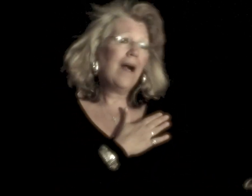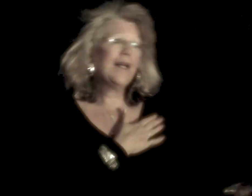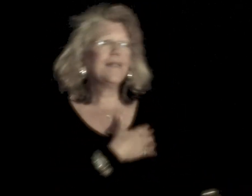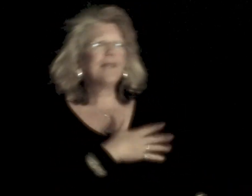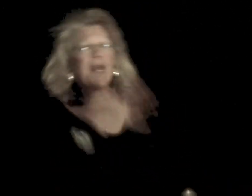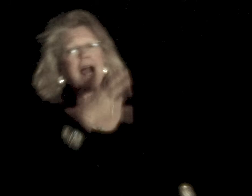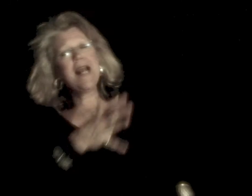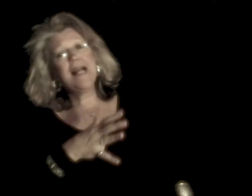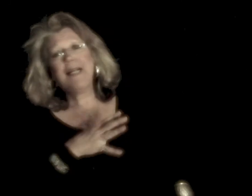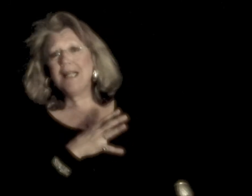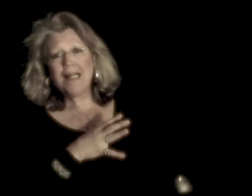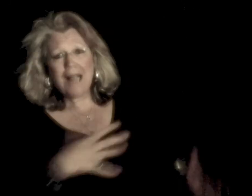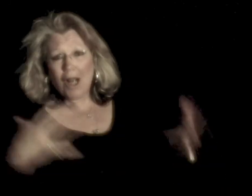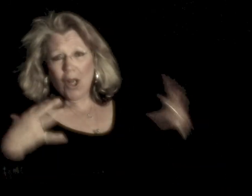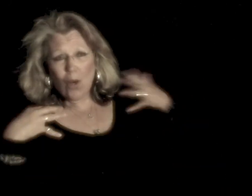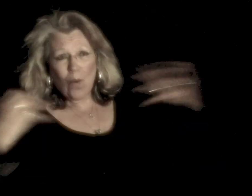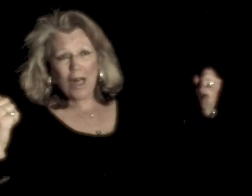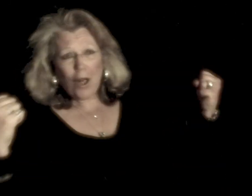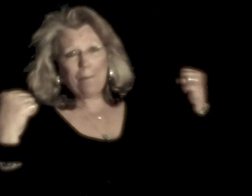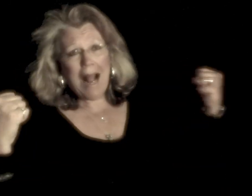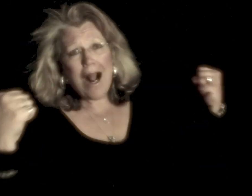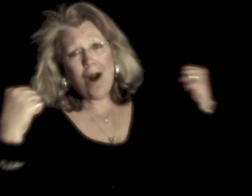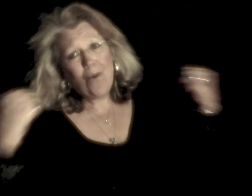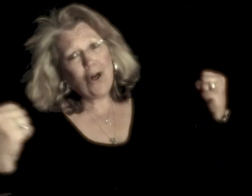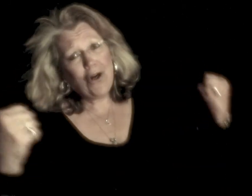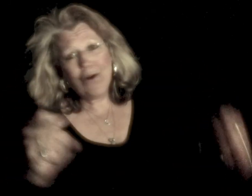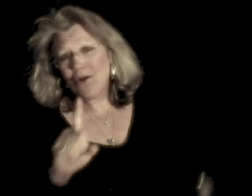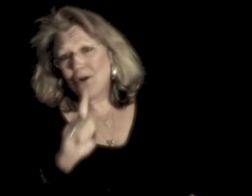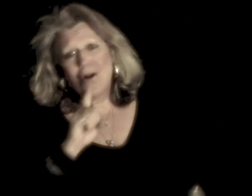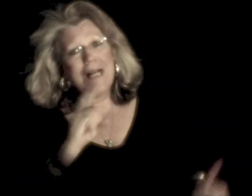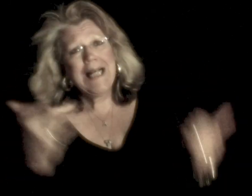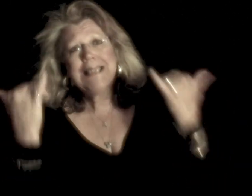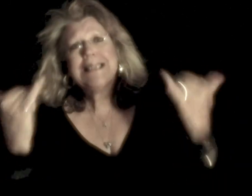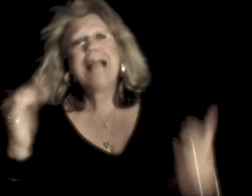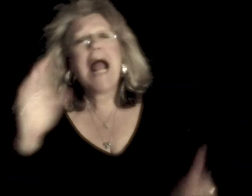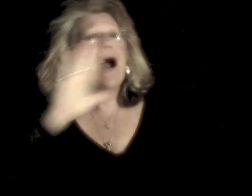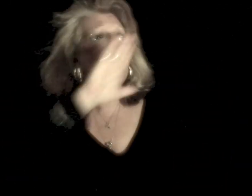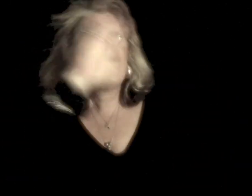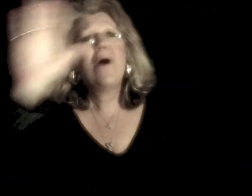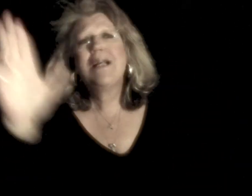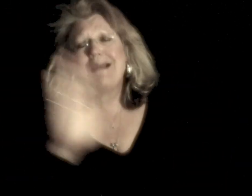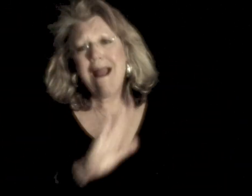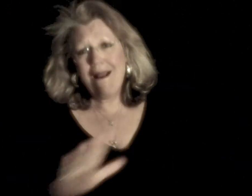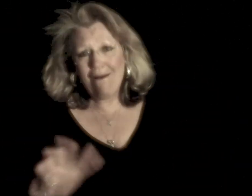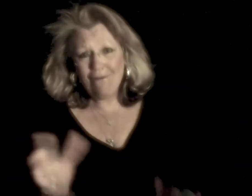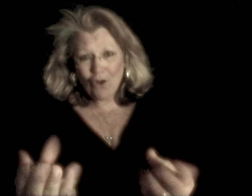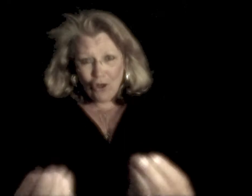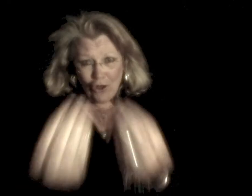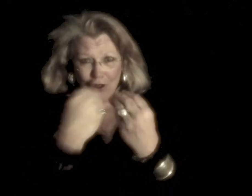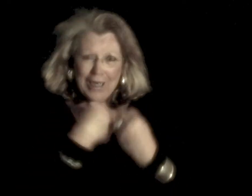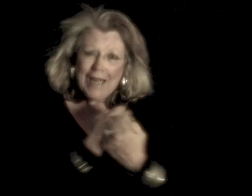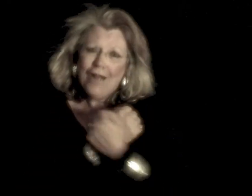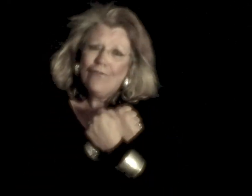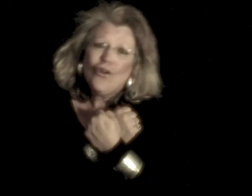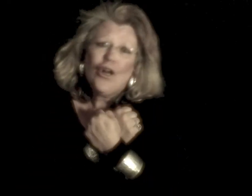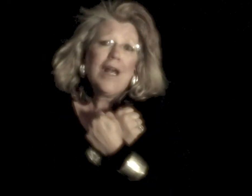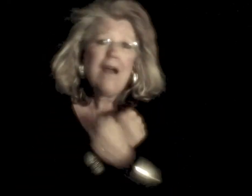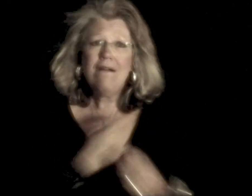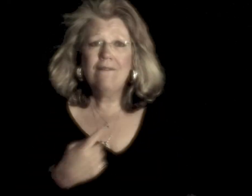Baby, where your power is mine, I'll give your love